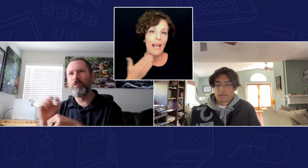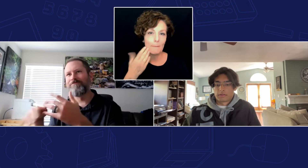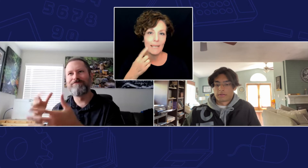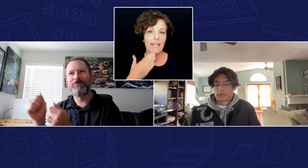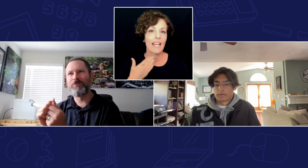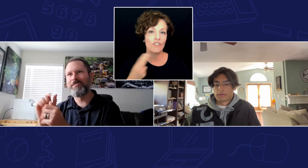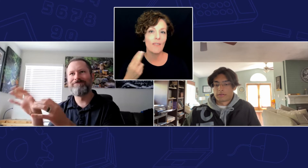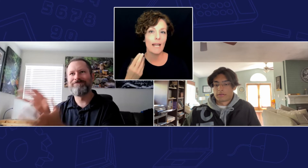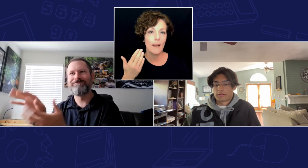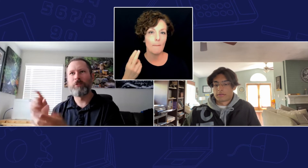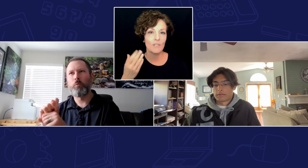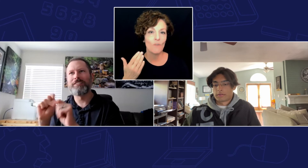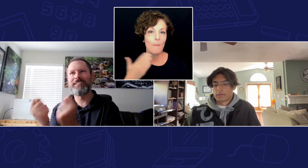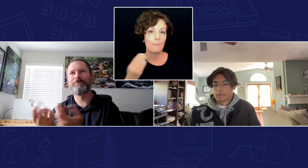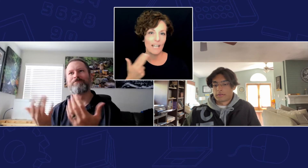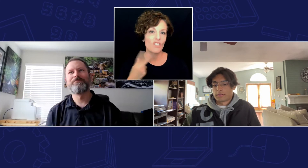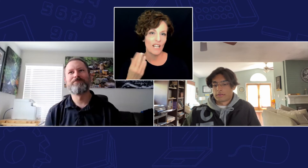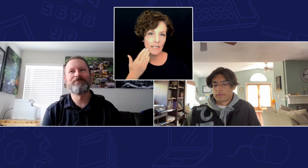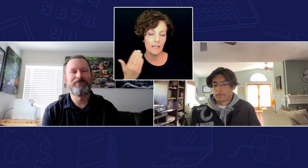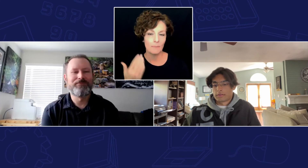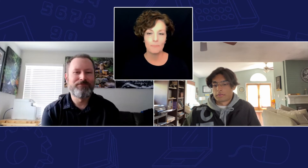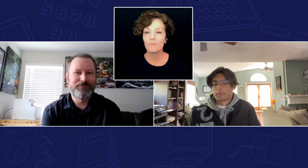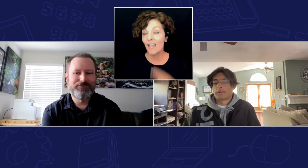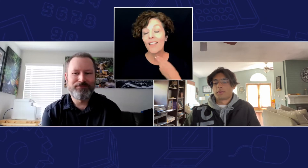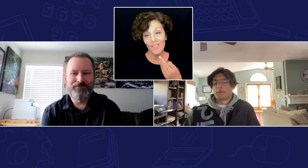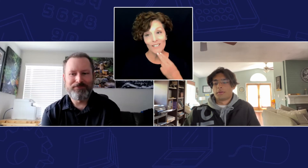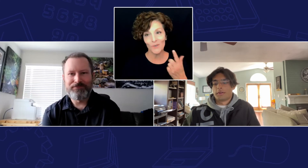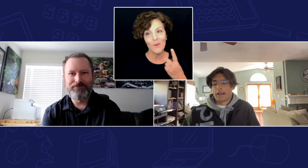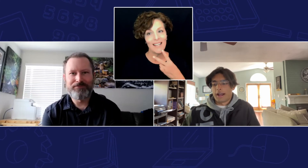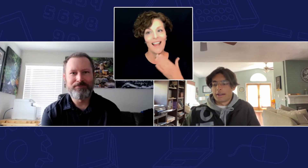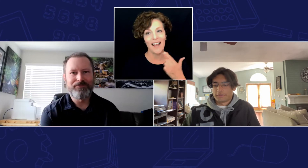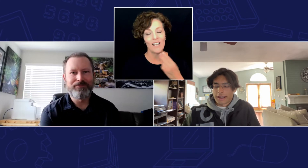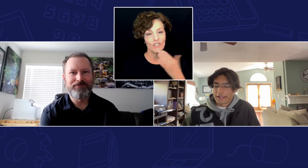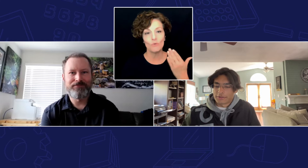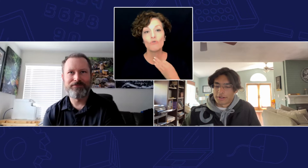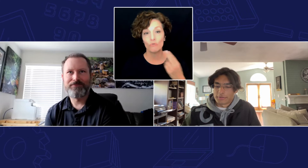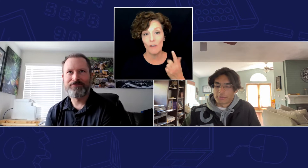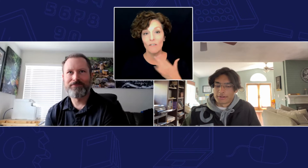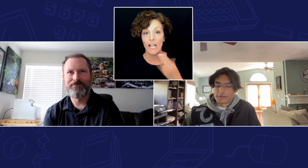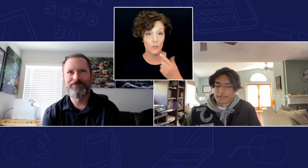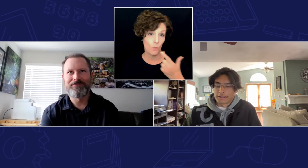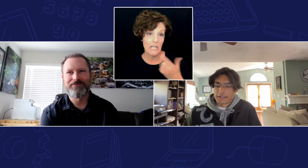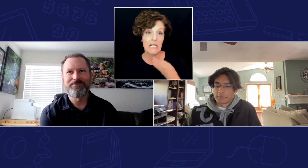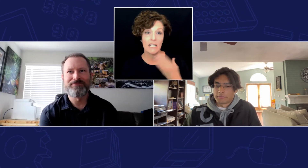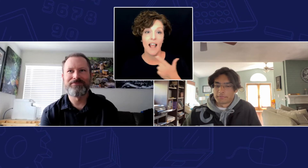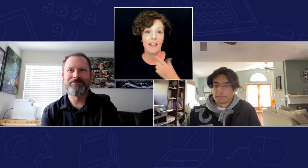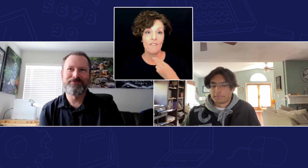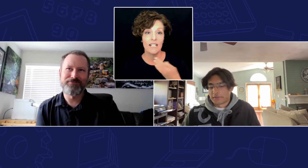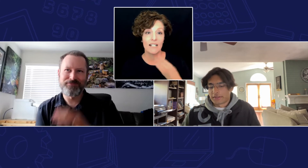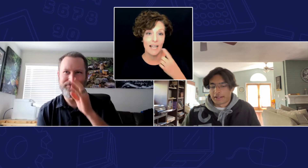that comes from managing a team that's cool I yeah I like to travel as well and then since I live